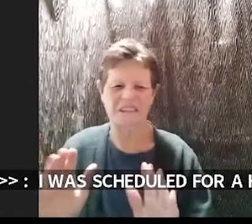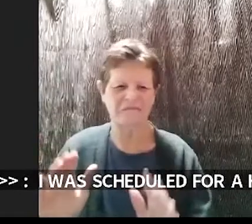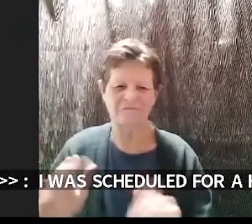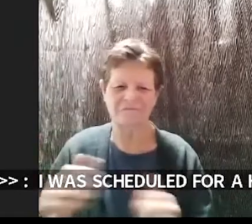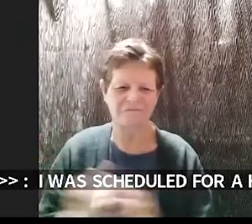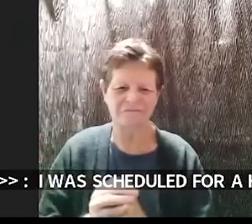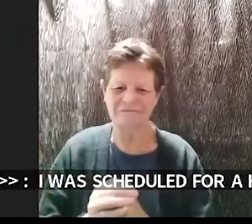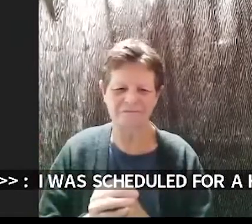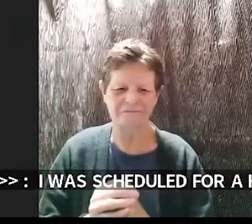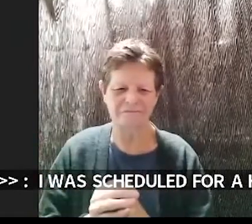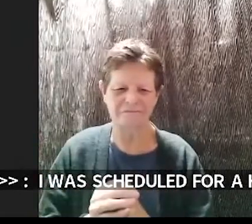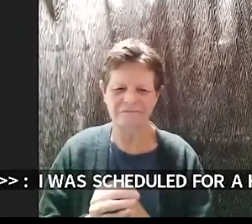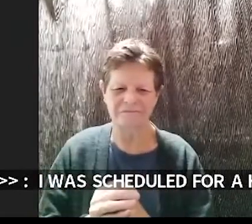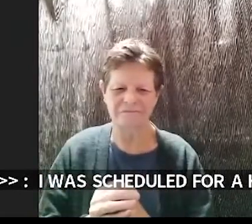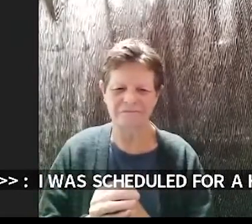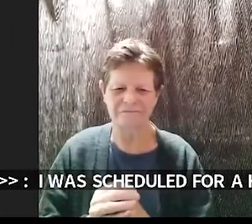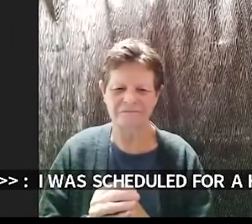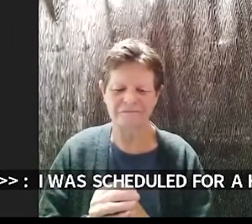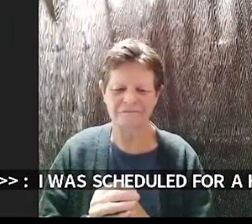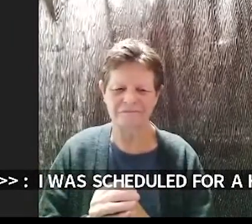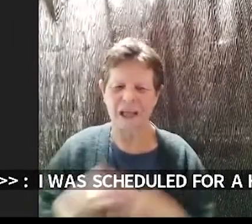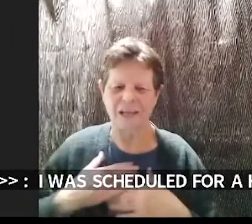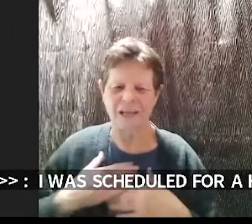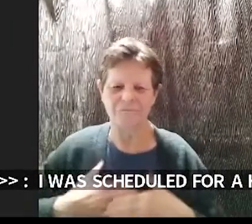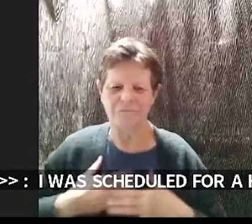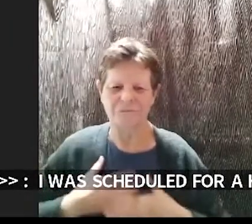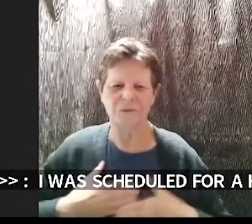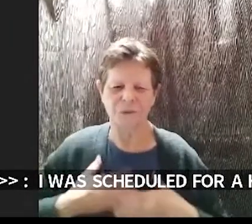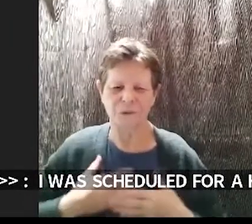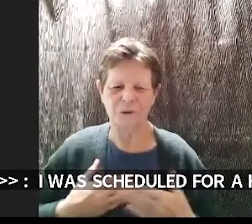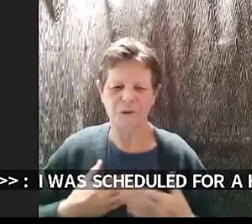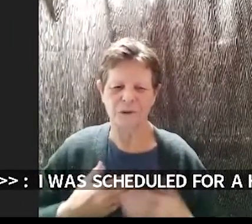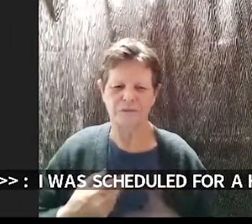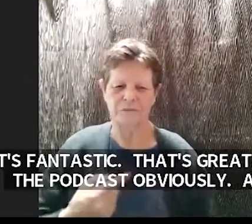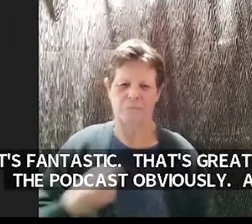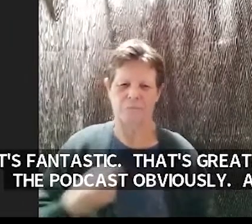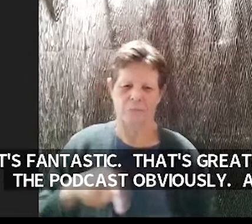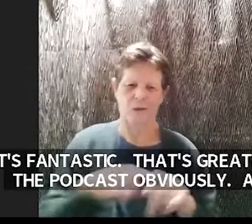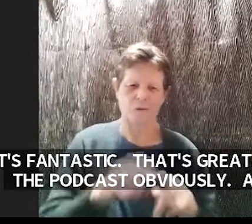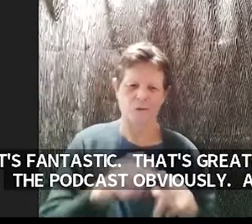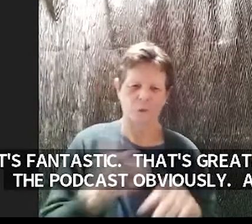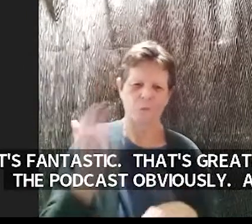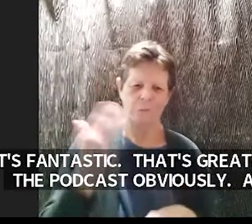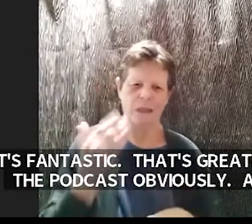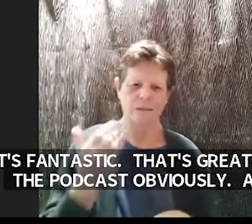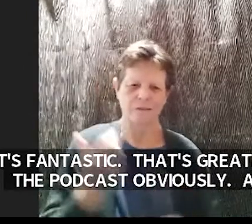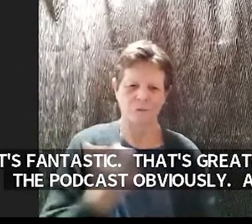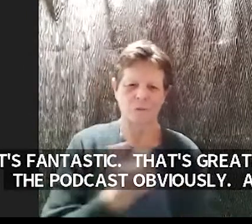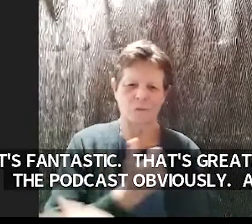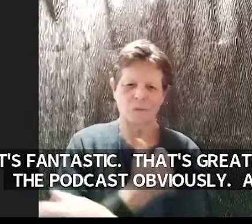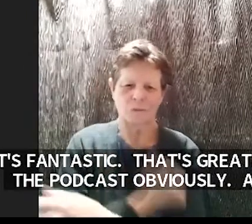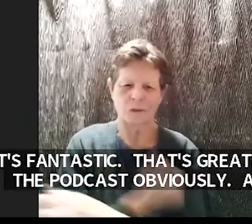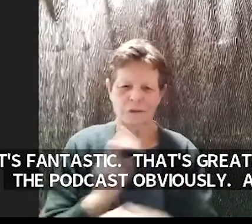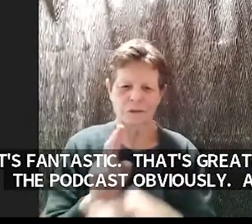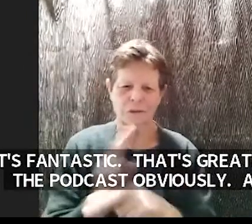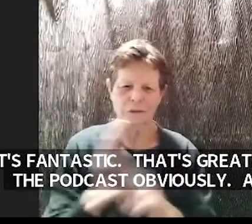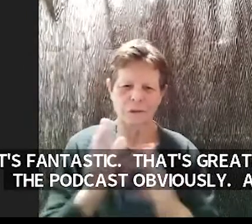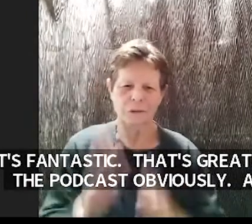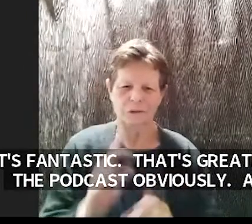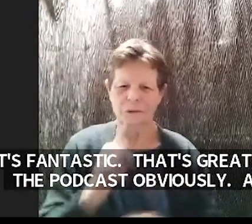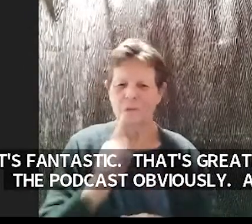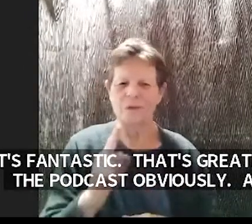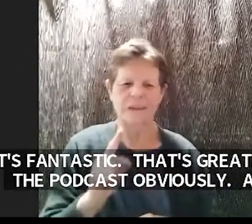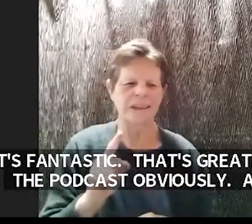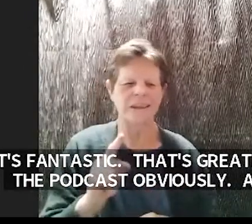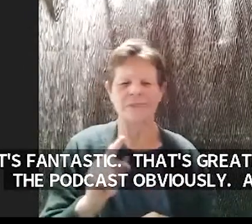podcast obviously like also a drug user here um and really fantastic to like have you on the filibuster like i've been